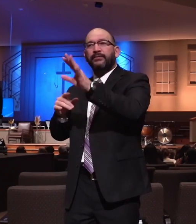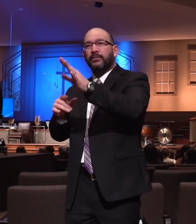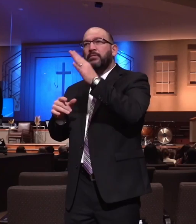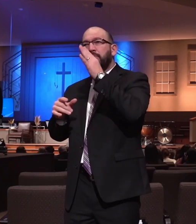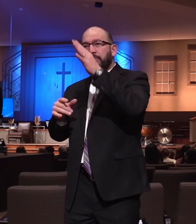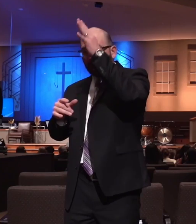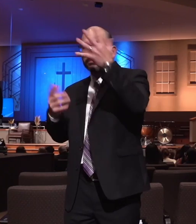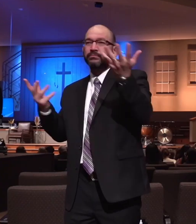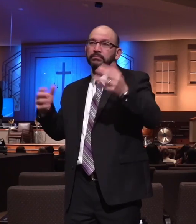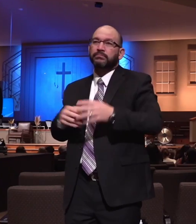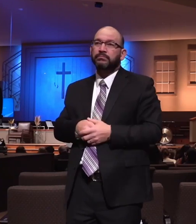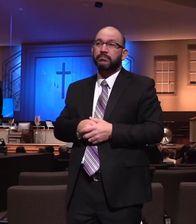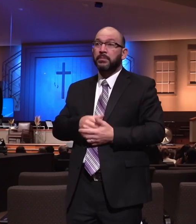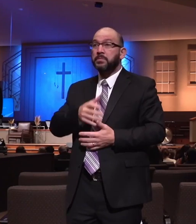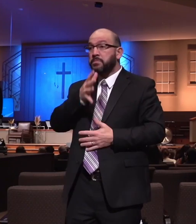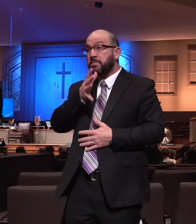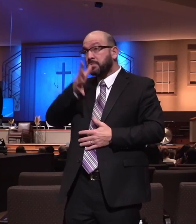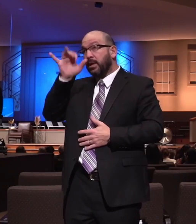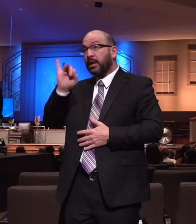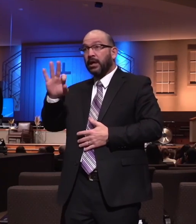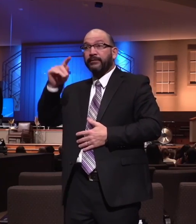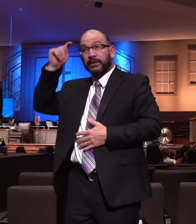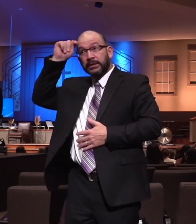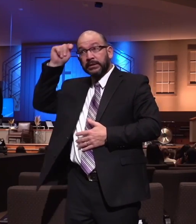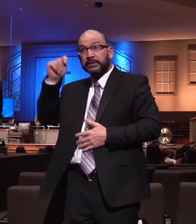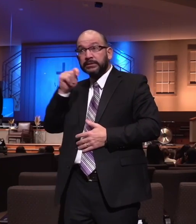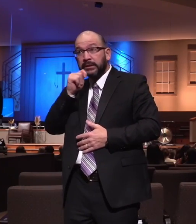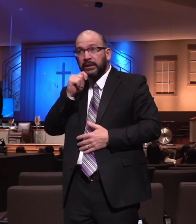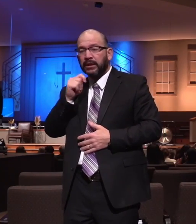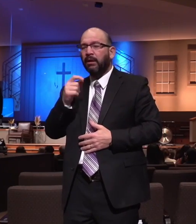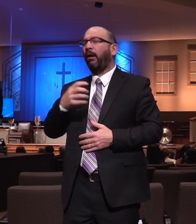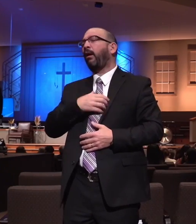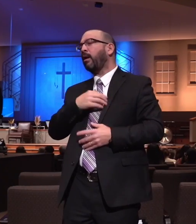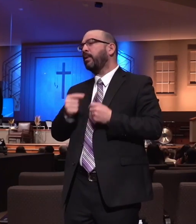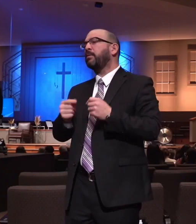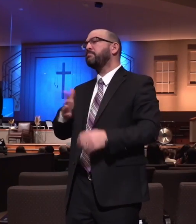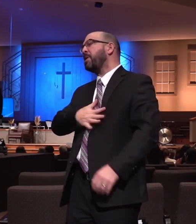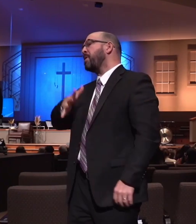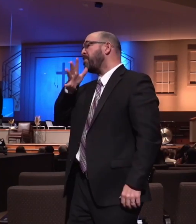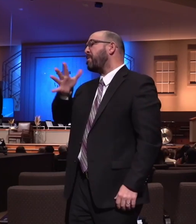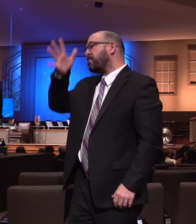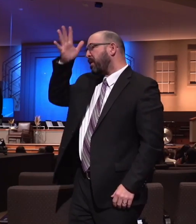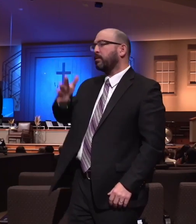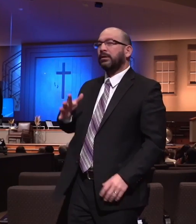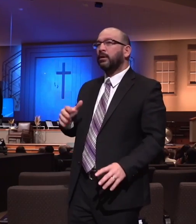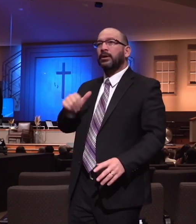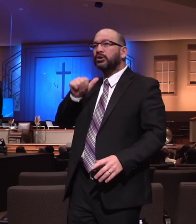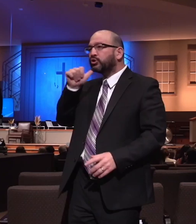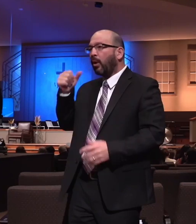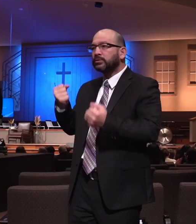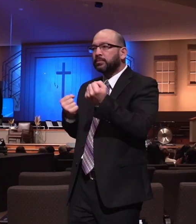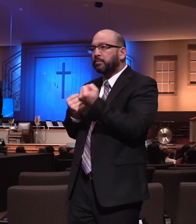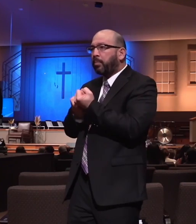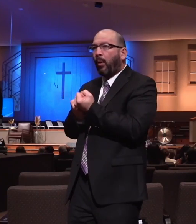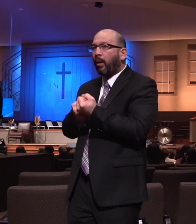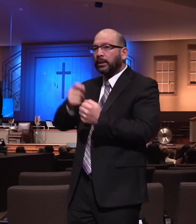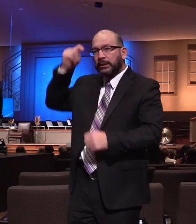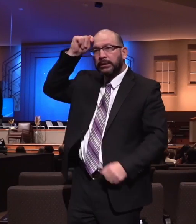church, if there's a teenager that comes to you and they're complaining about their parents, do not take the side of another teenager over their